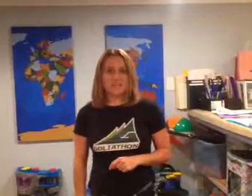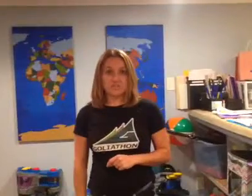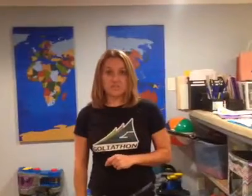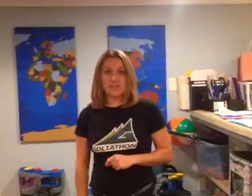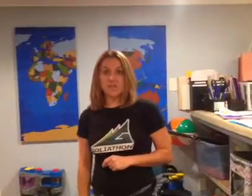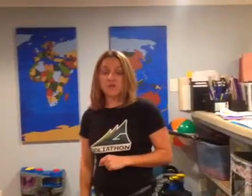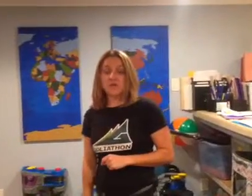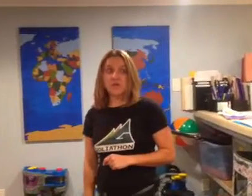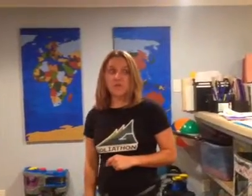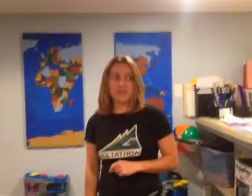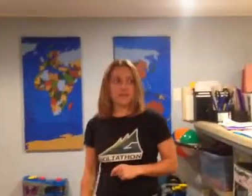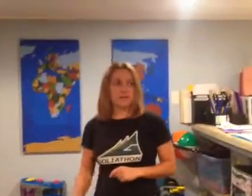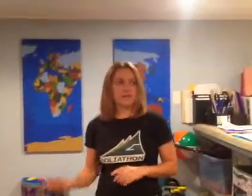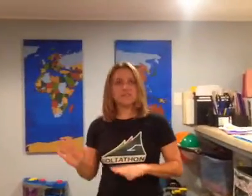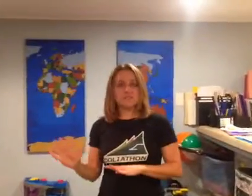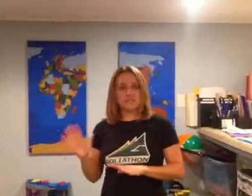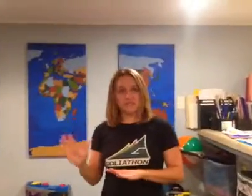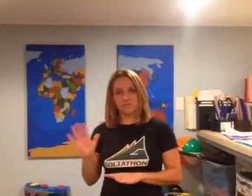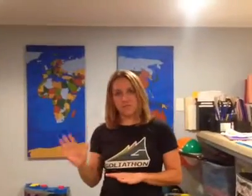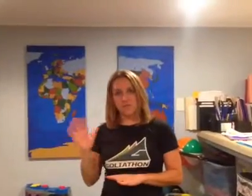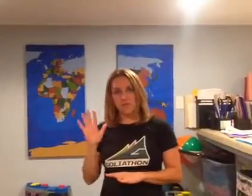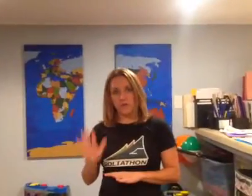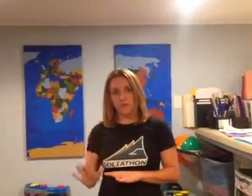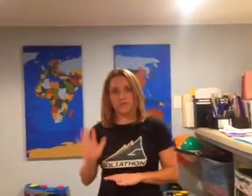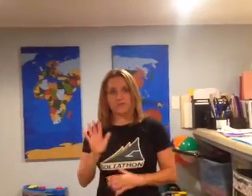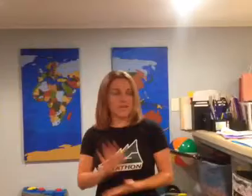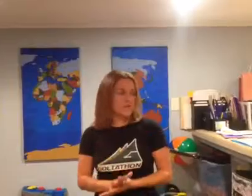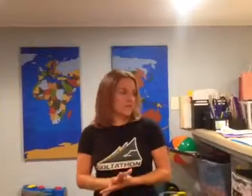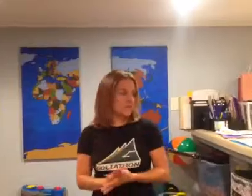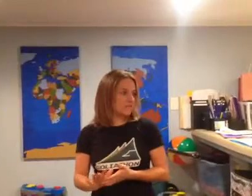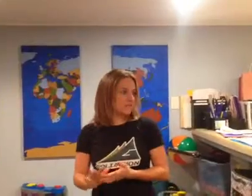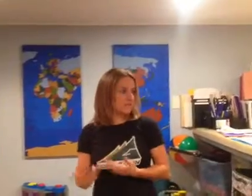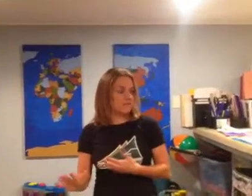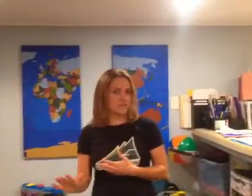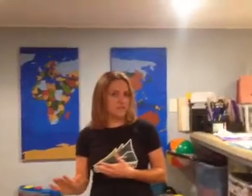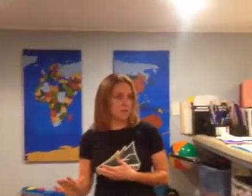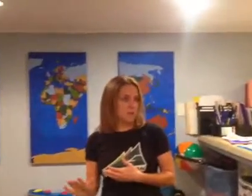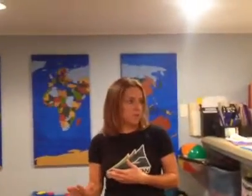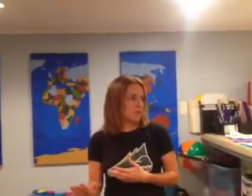History, week, I'm sorry, cycle three, week ten, this is President Polk.